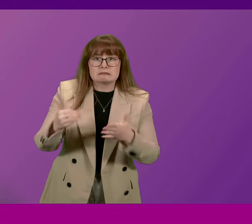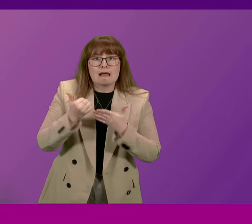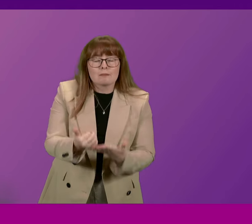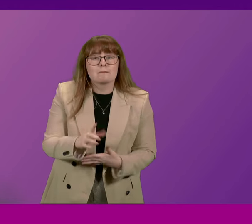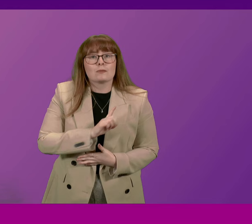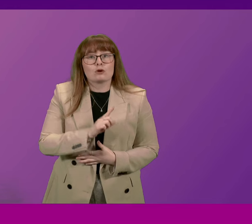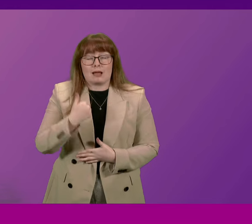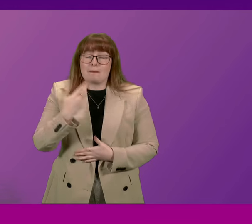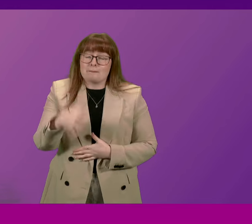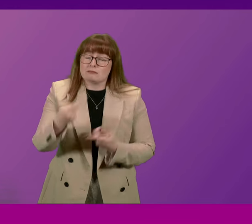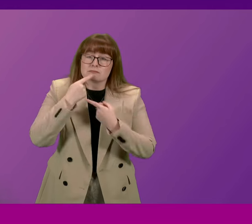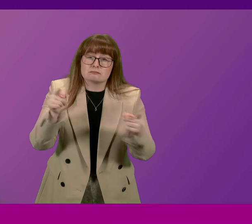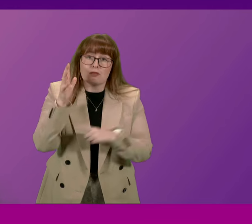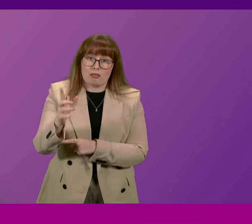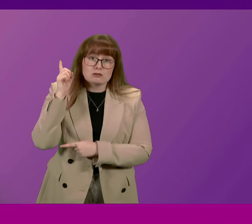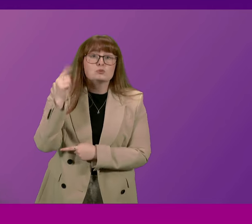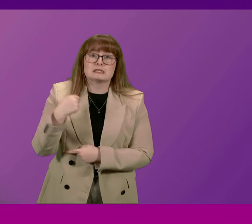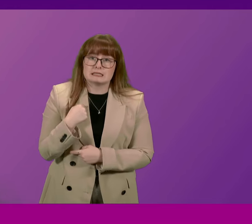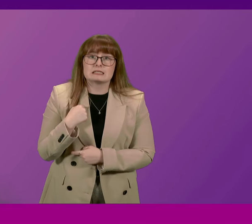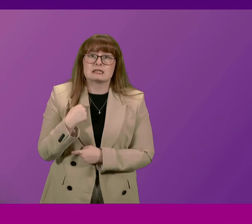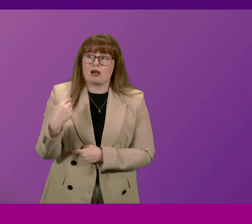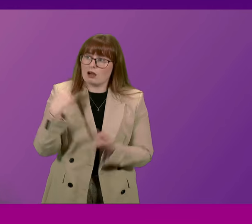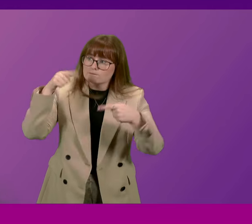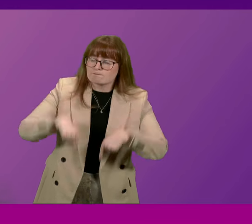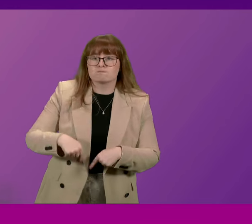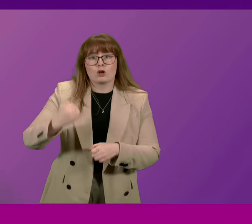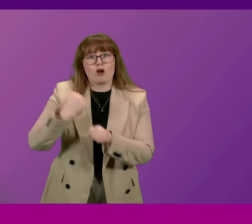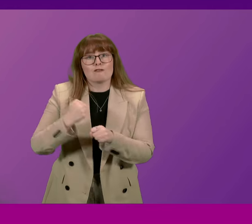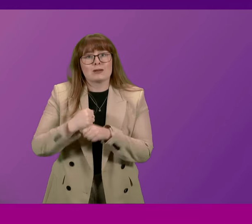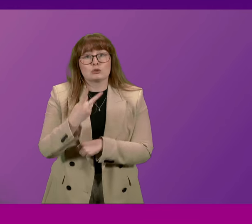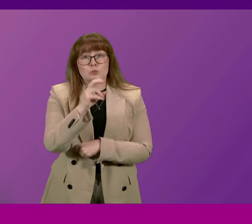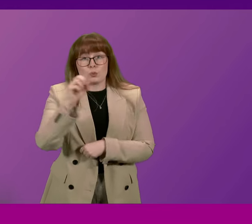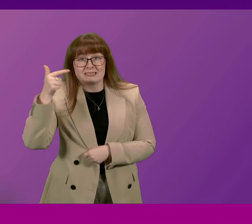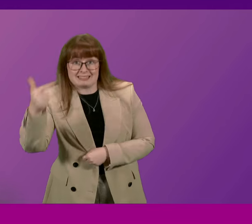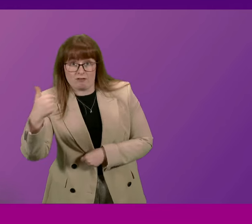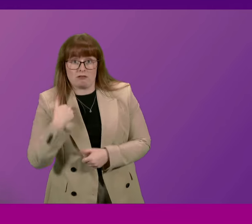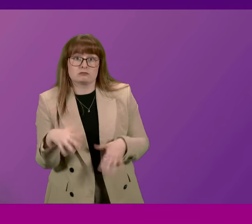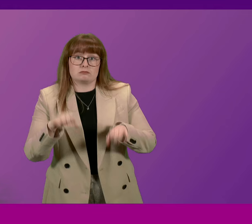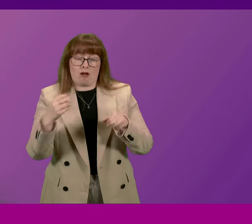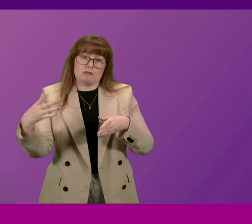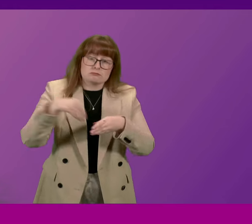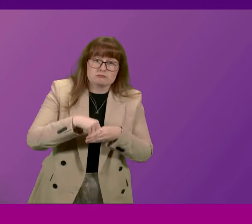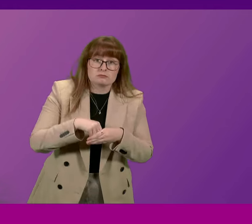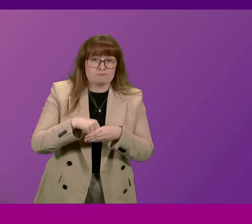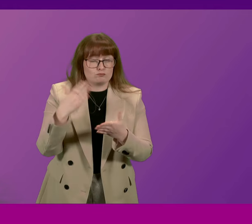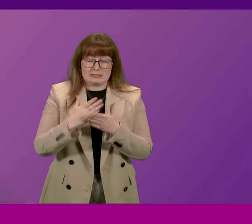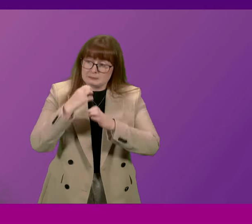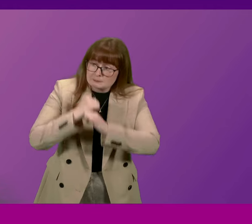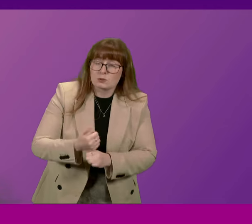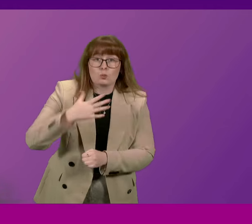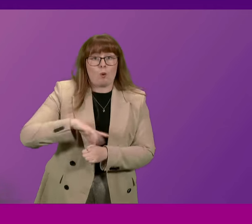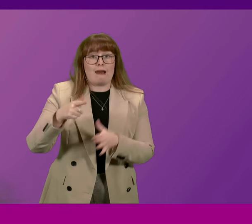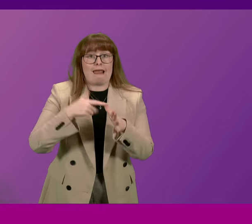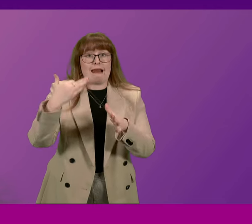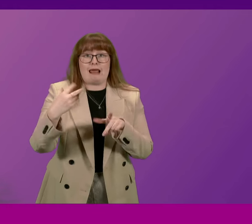as I pointed out last week, I came into government here in 2007, committed to A9 dueling, and